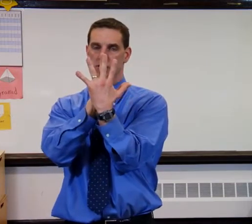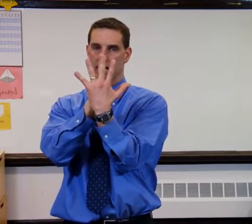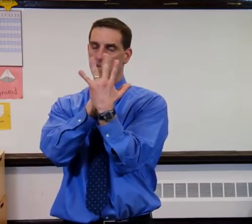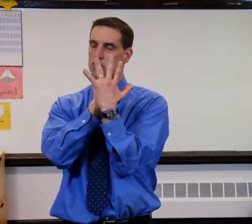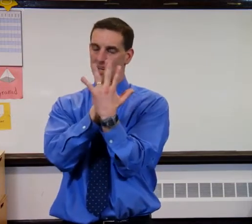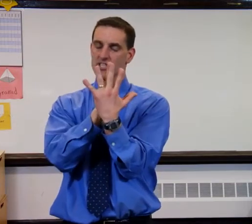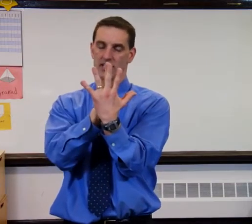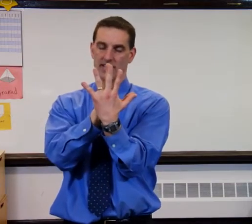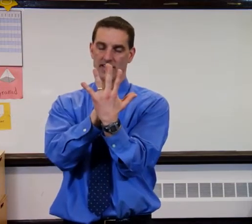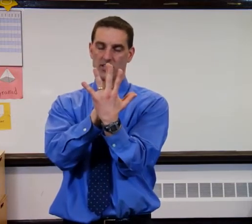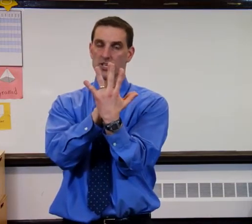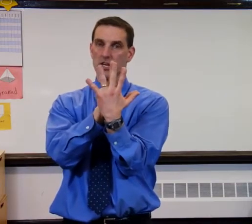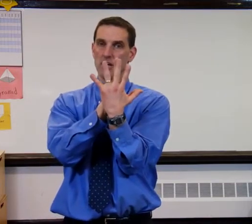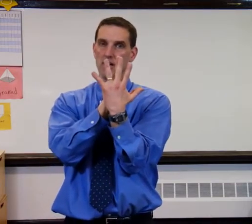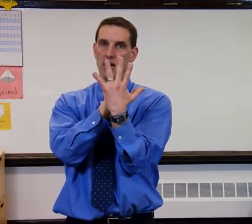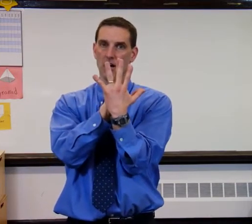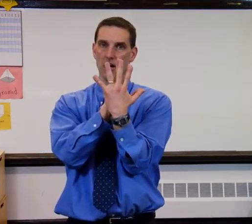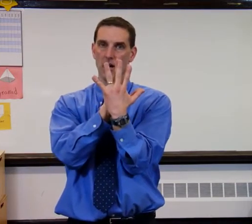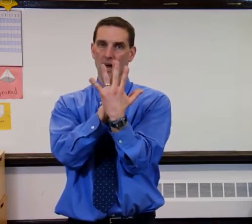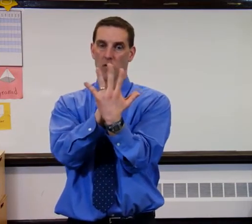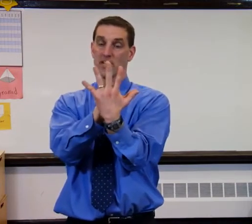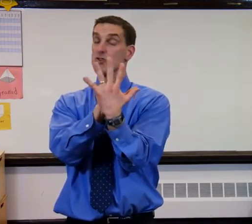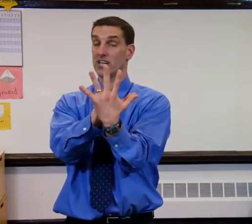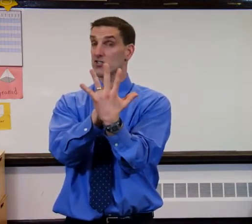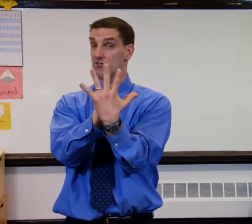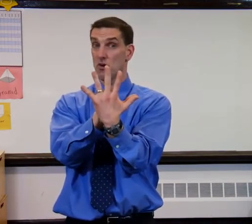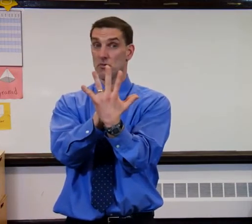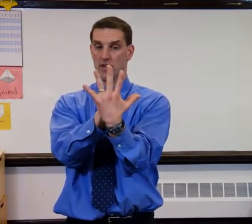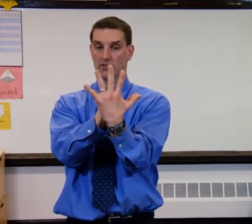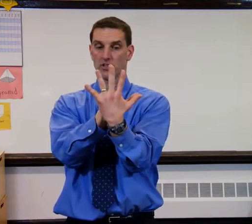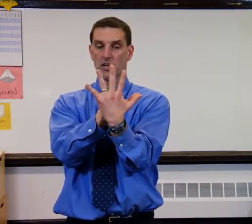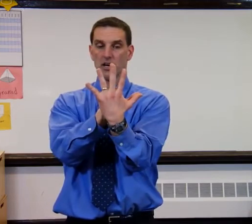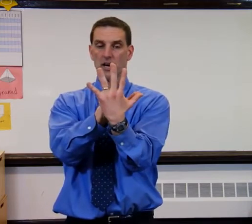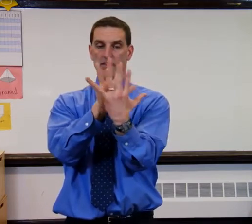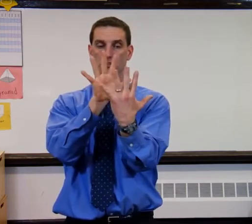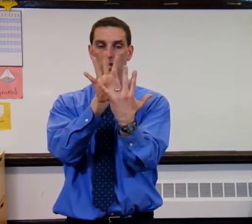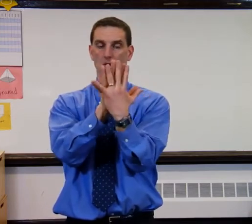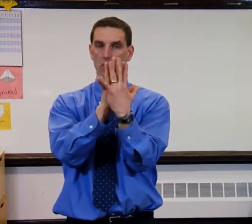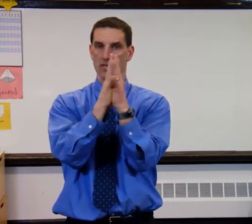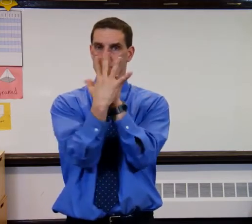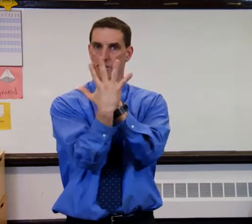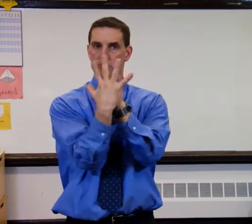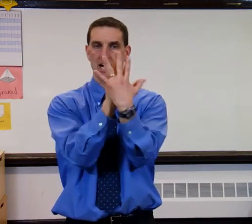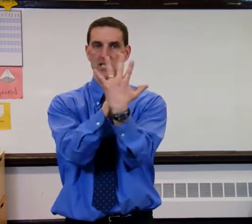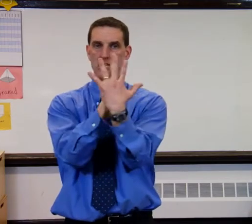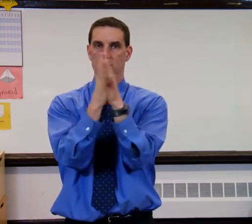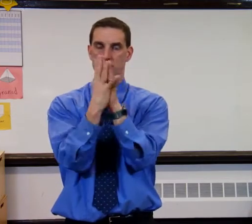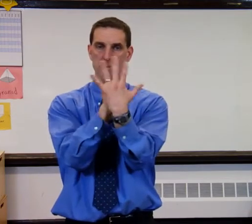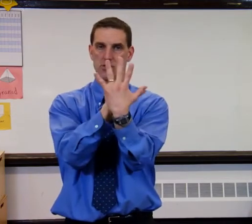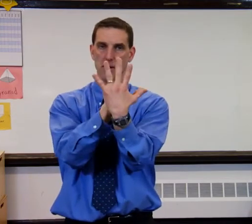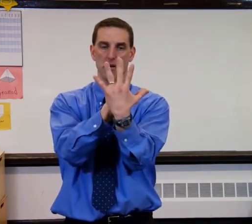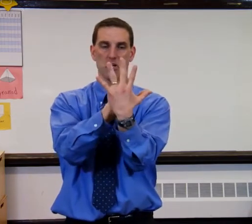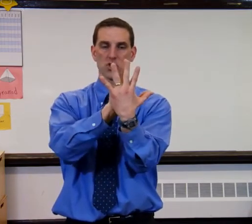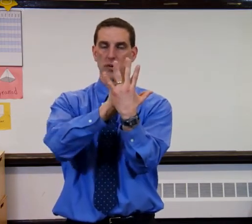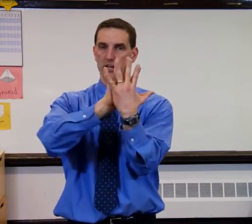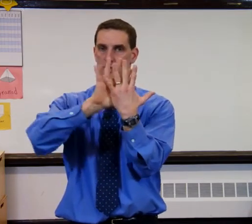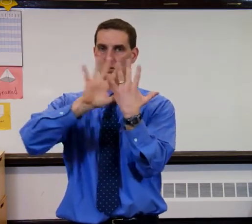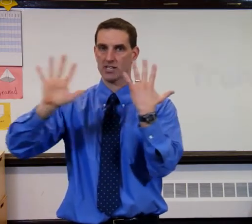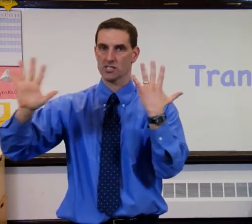this, how we might transform this. These are congruent. Same size, same shape. So we could translate